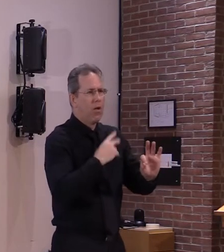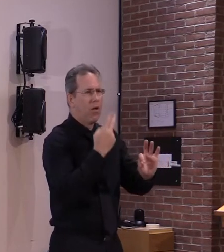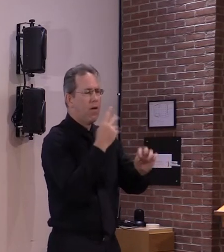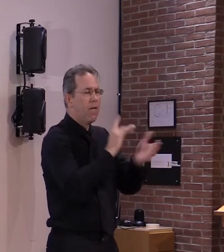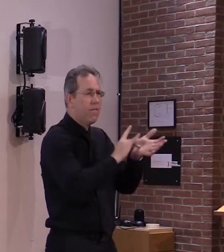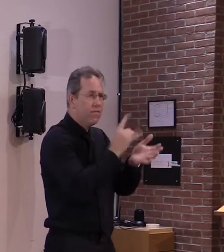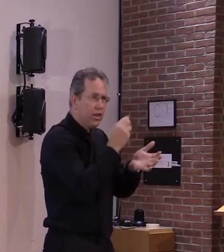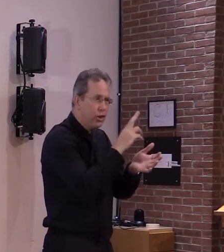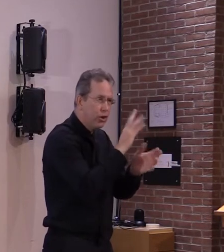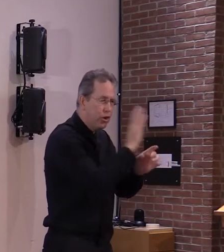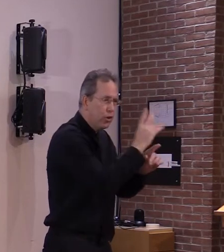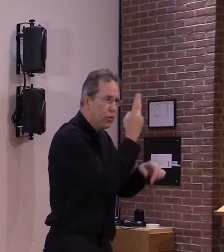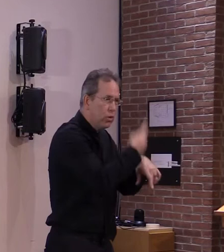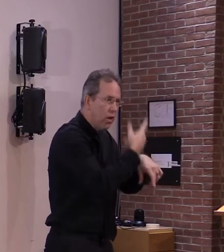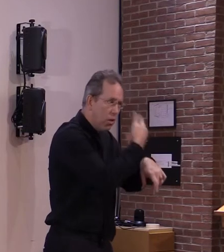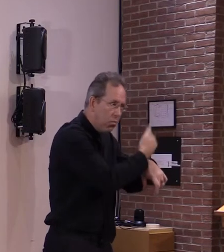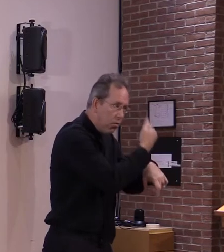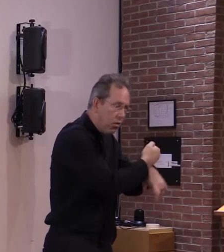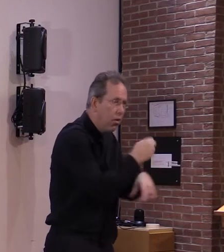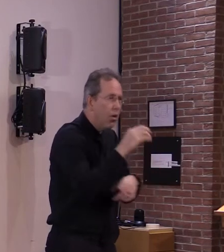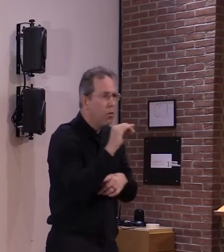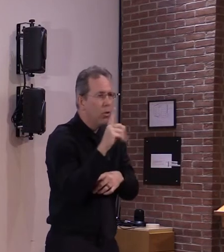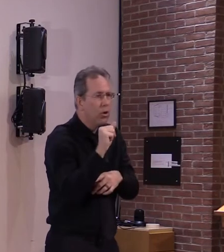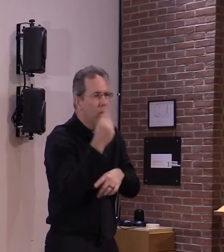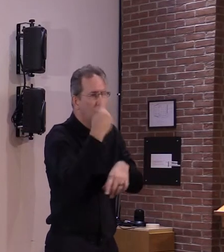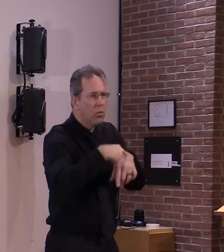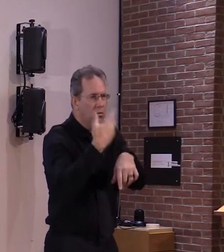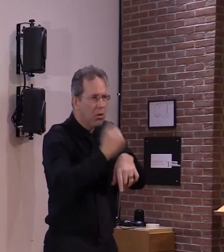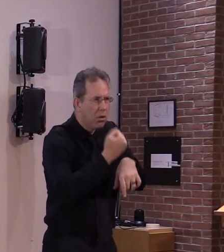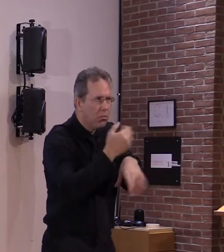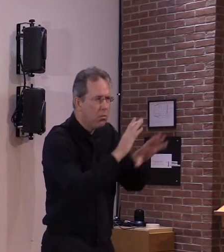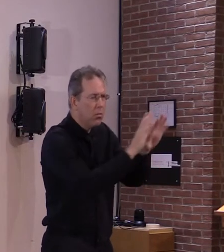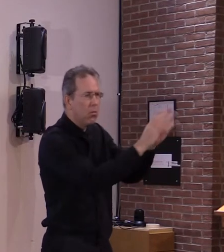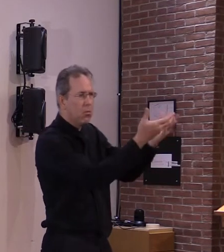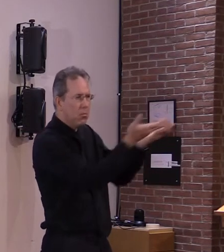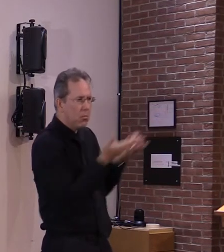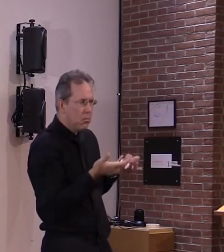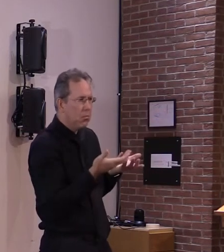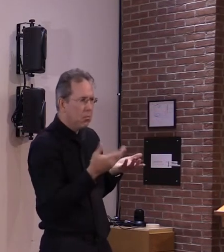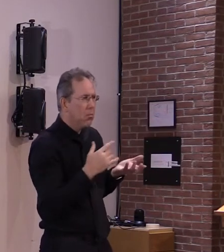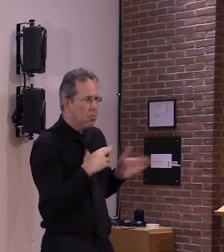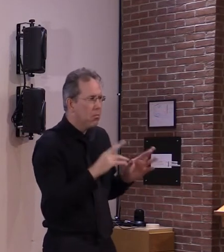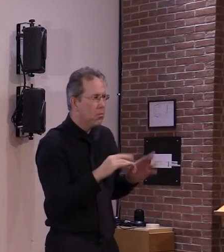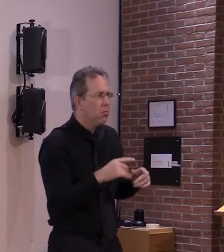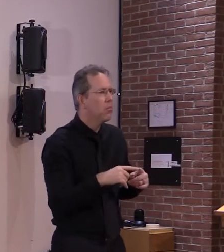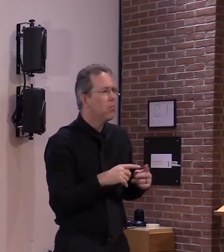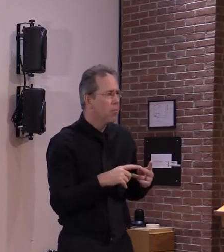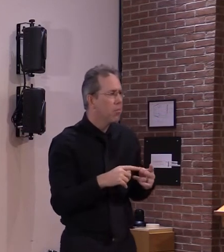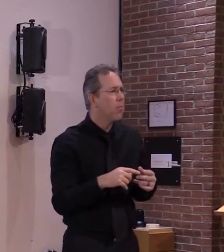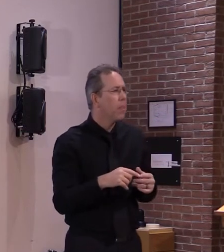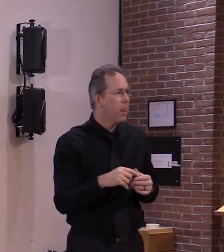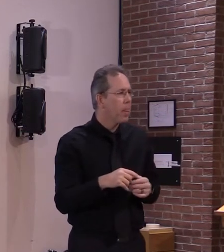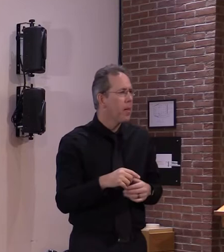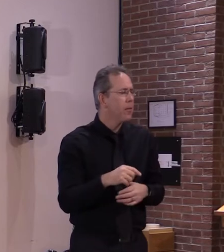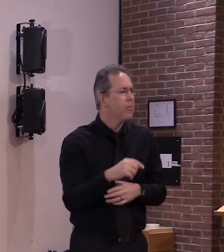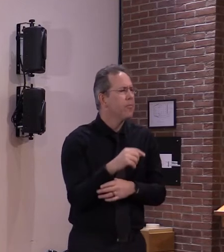that hopefully other companies like astrazeneca becoming uh operational as well